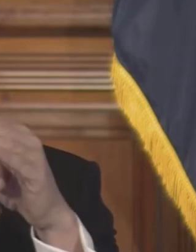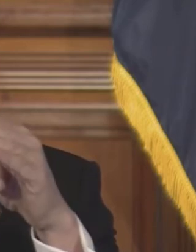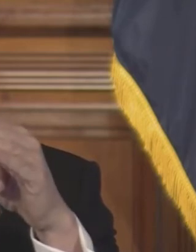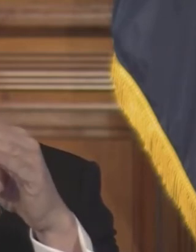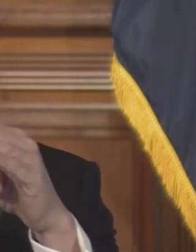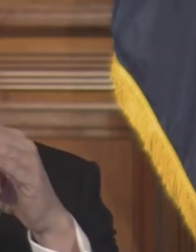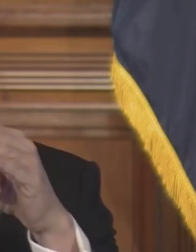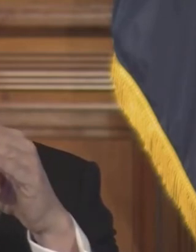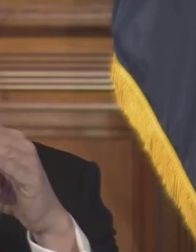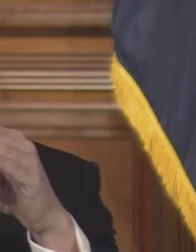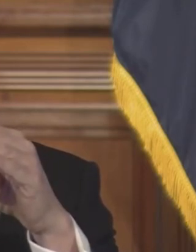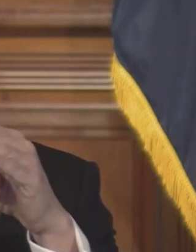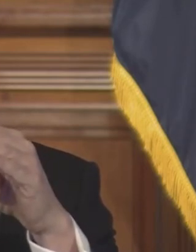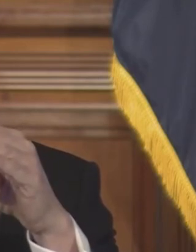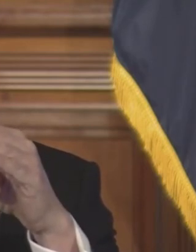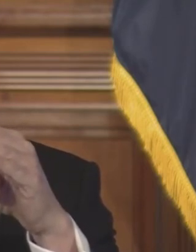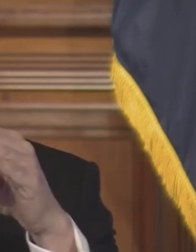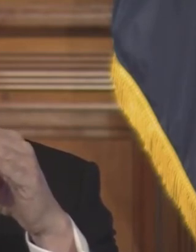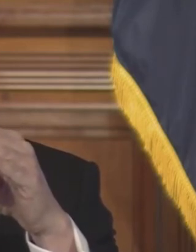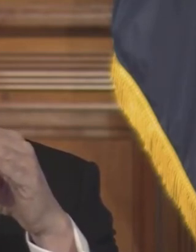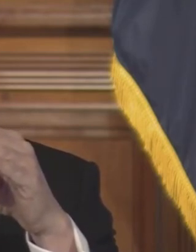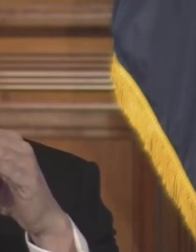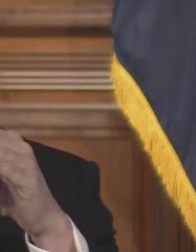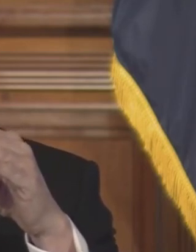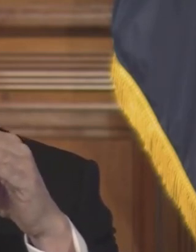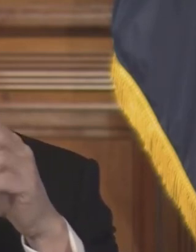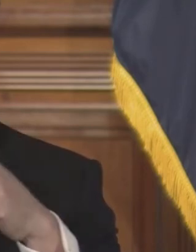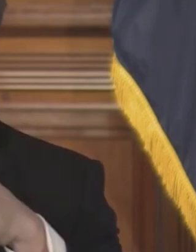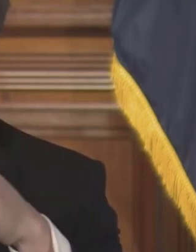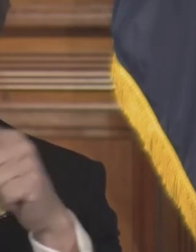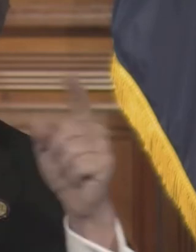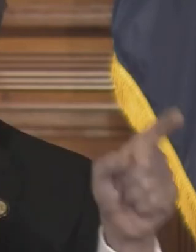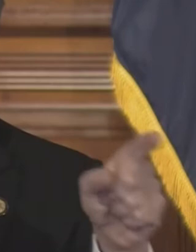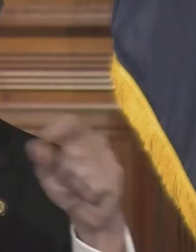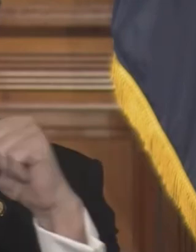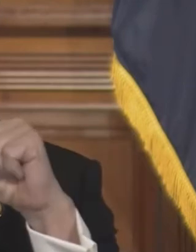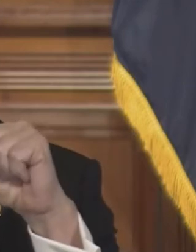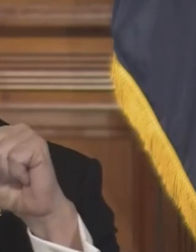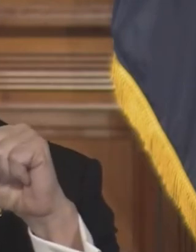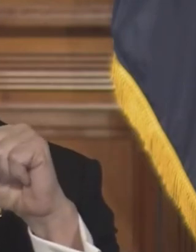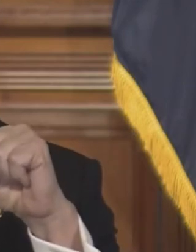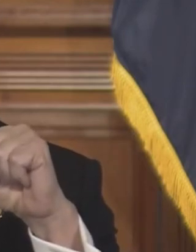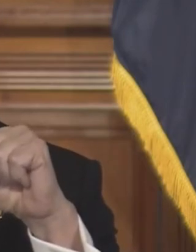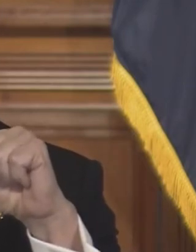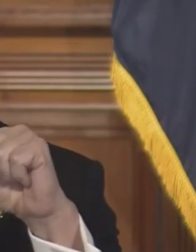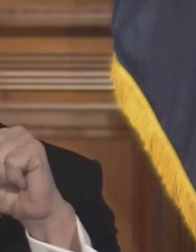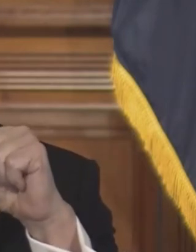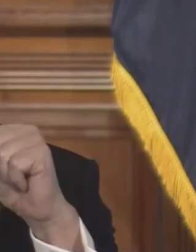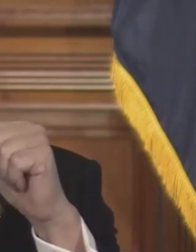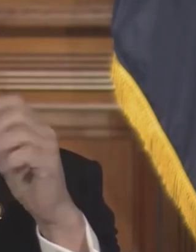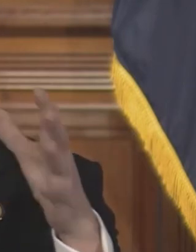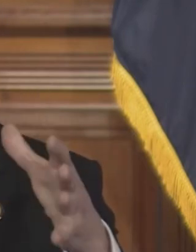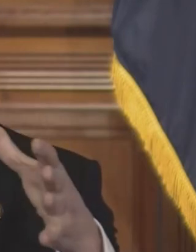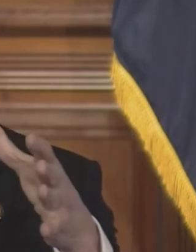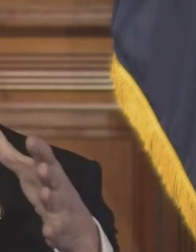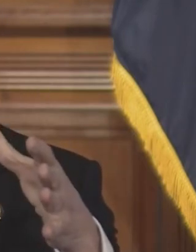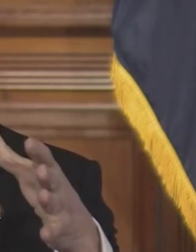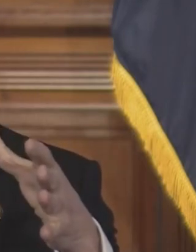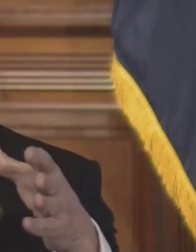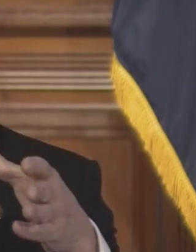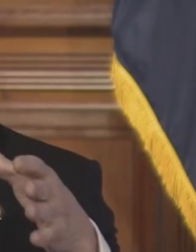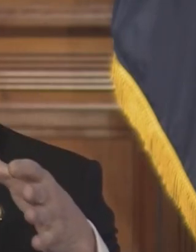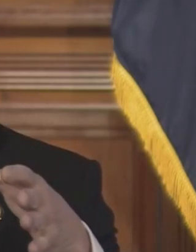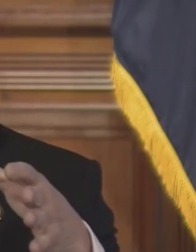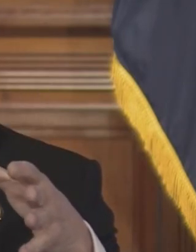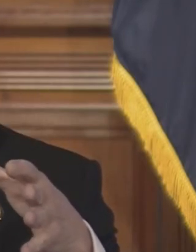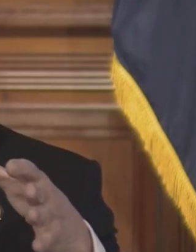Westchester. That's a different county. You can't trace me. Well, we'll go trace people in Westchester. Oh, no, no. Then Westchester's